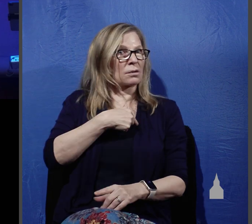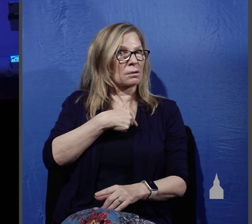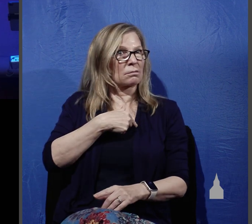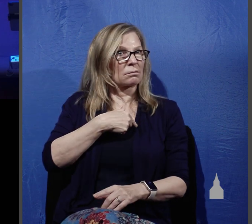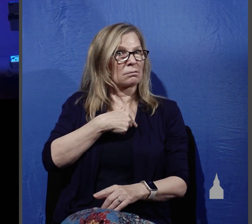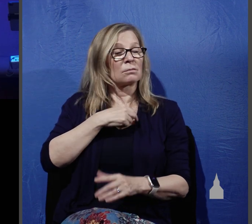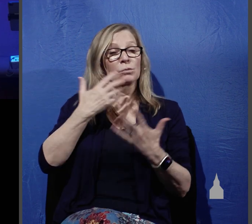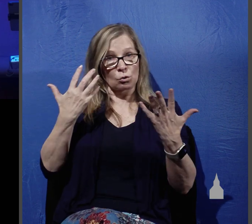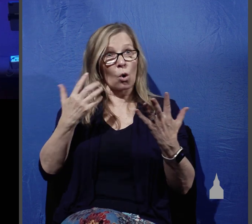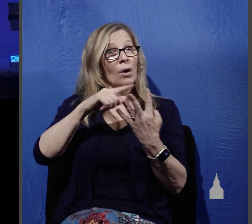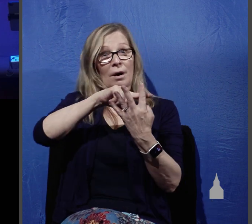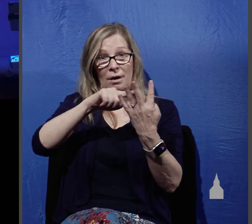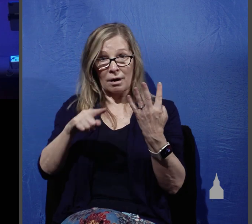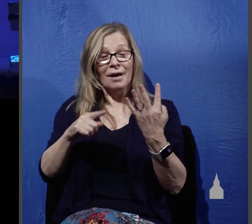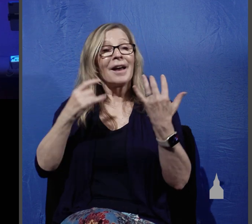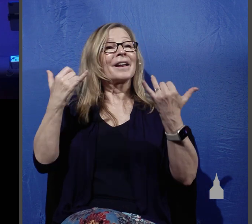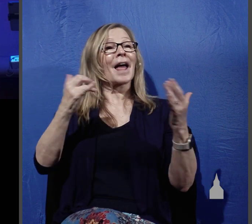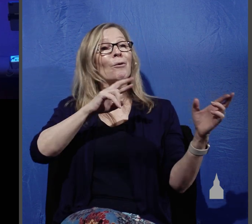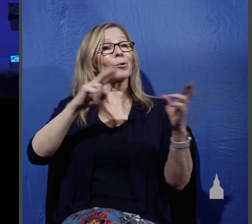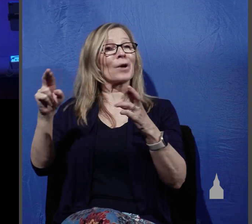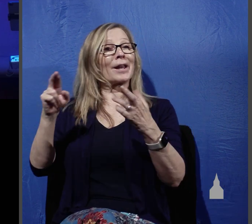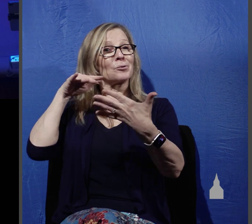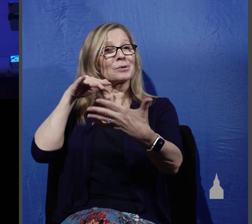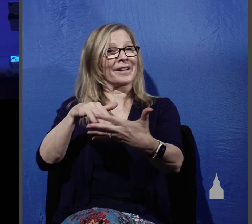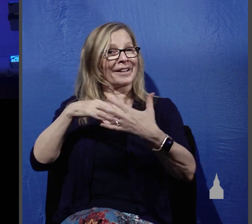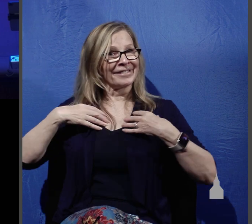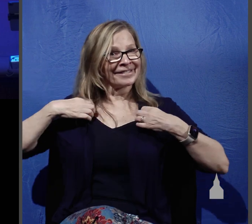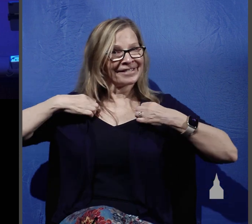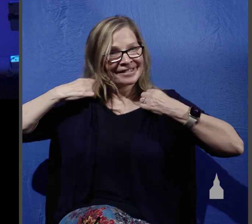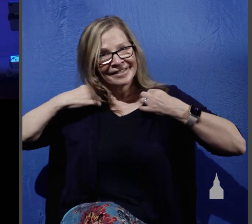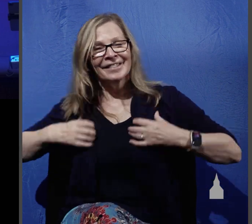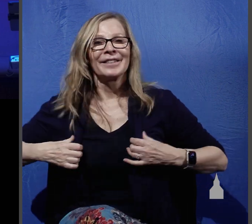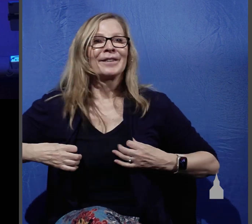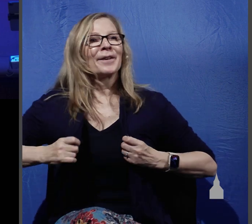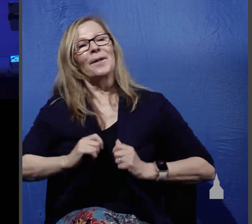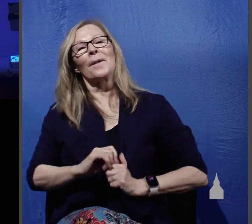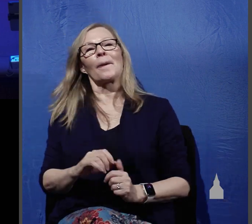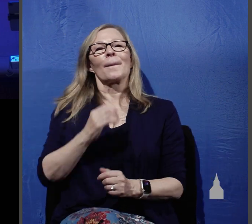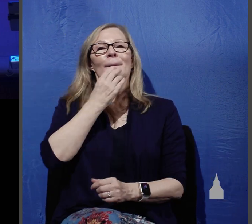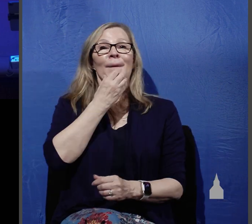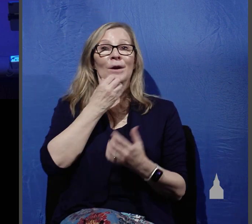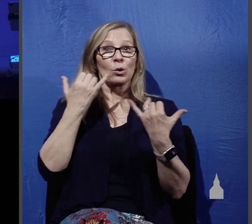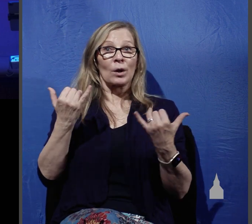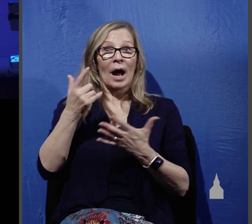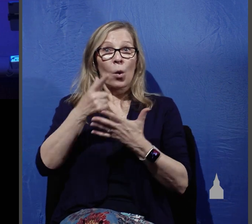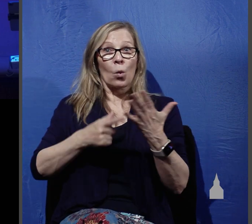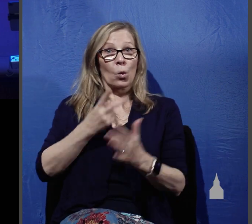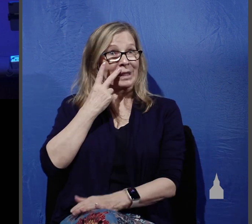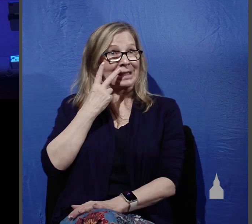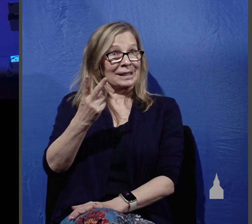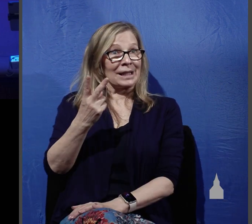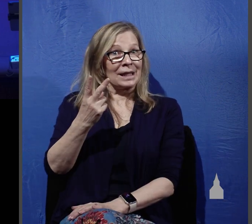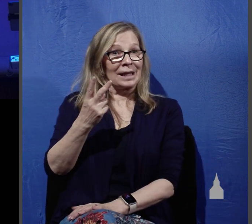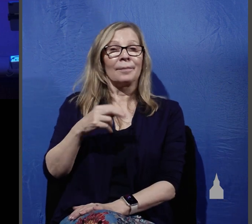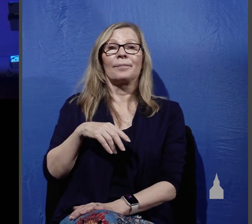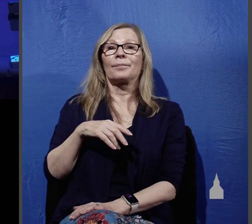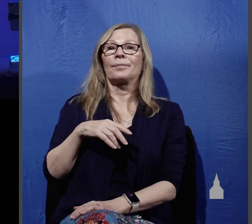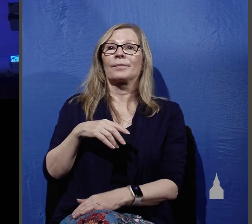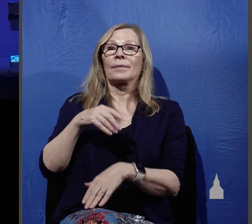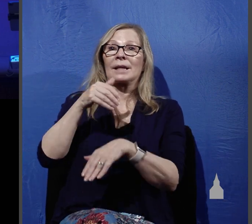we're now ready to delve into our text. And what we find before us in these verses is that in sending out these